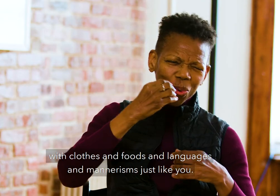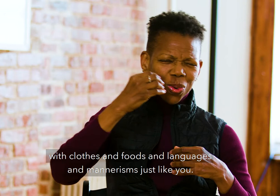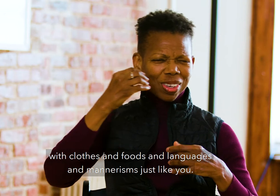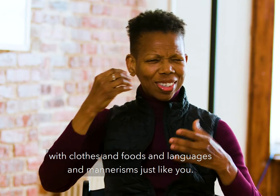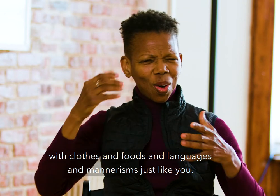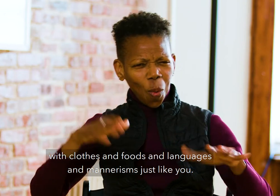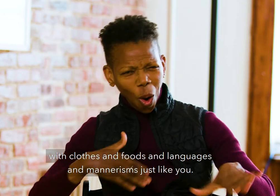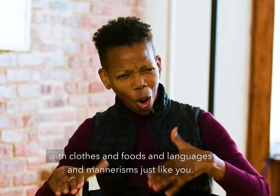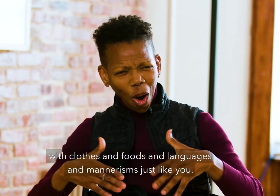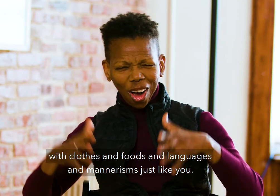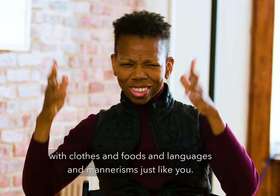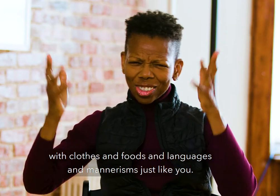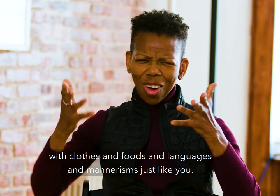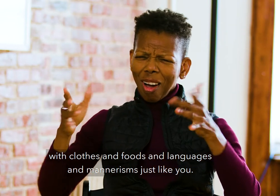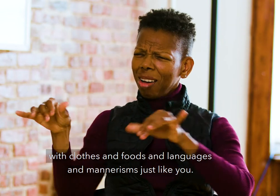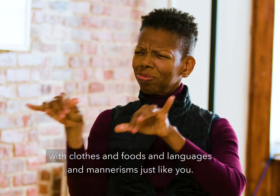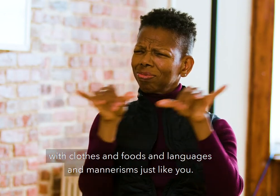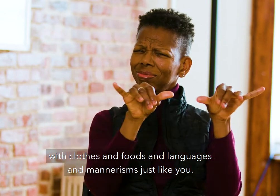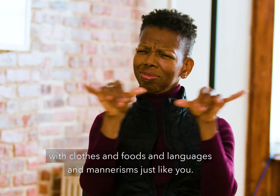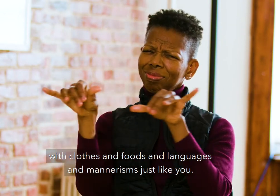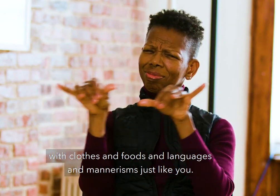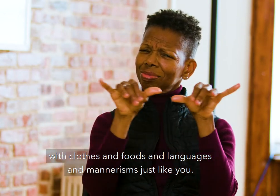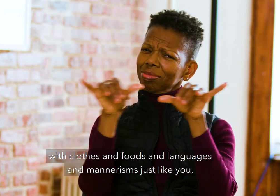and languages and mannerisms just like you.